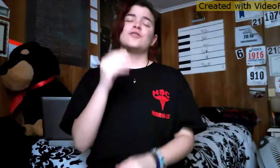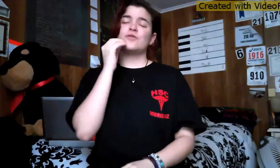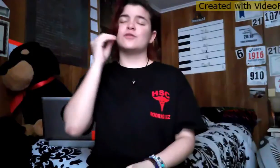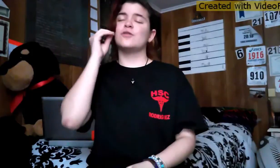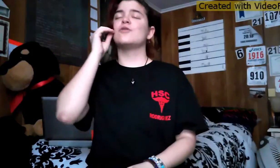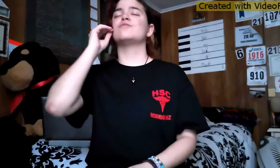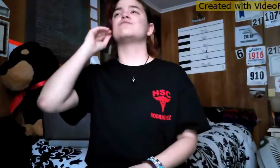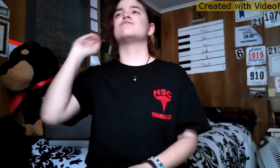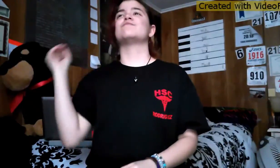home